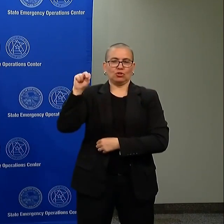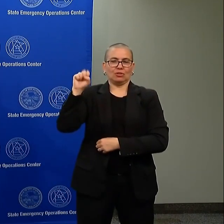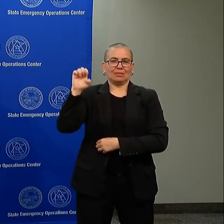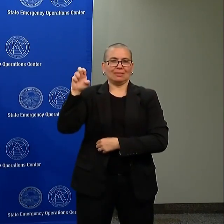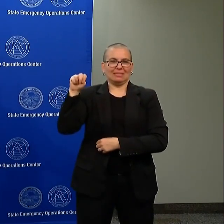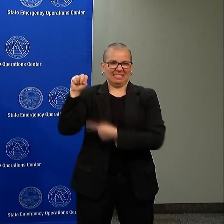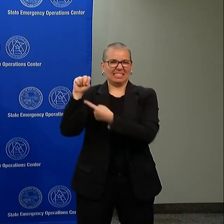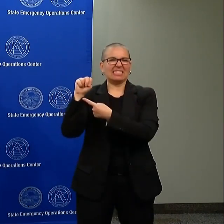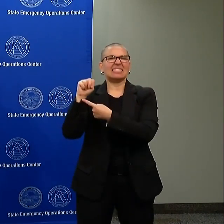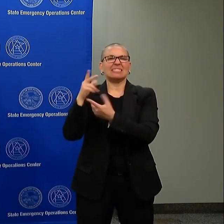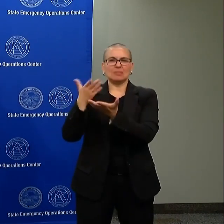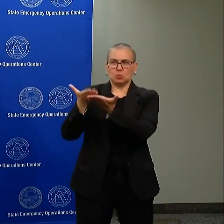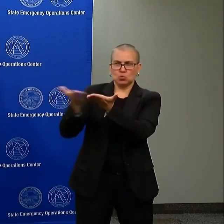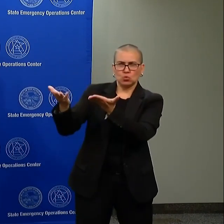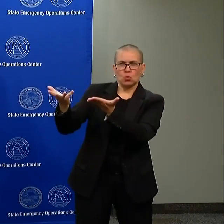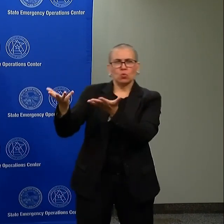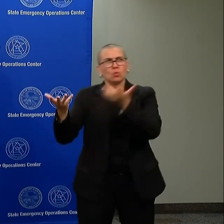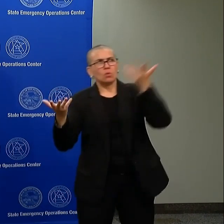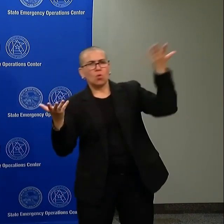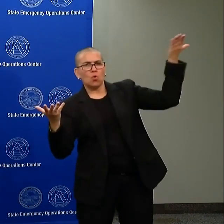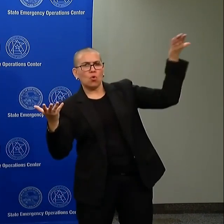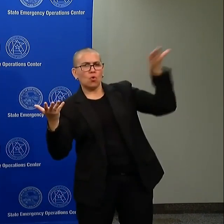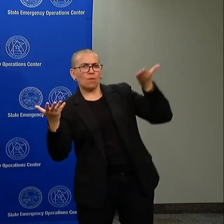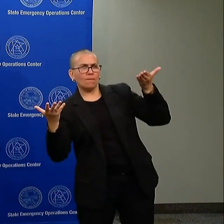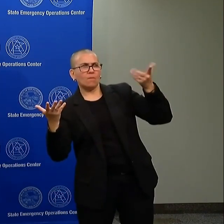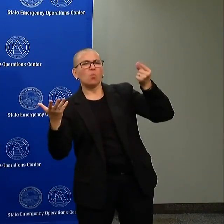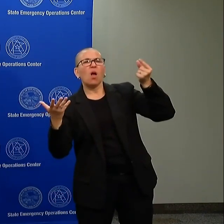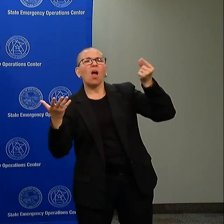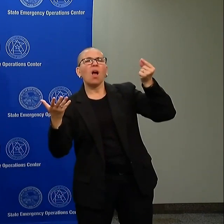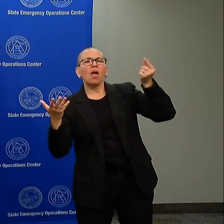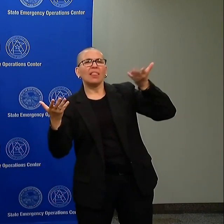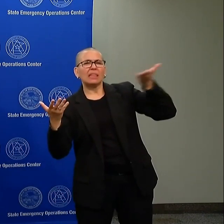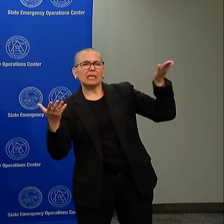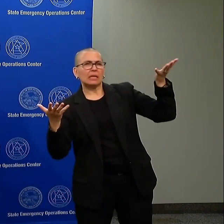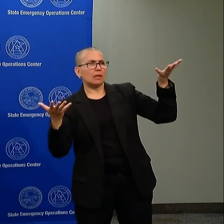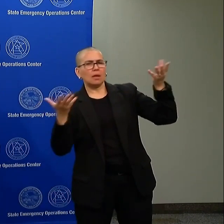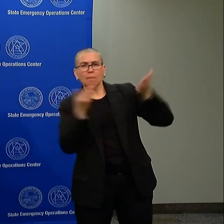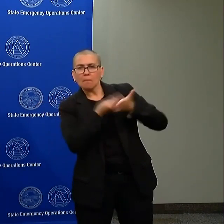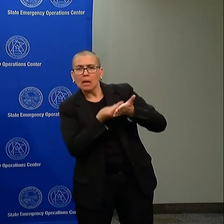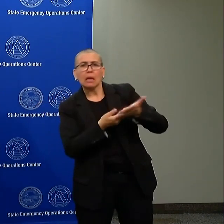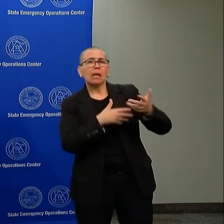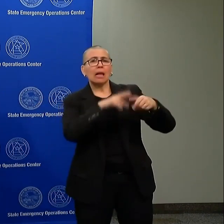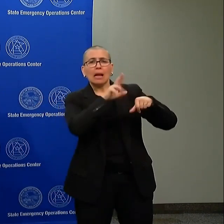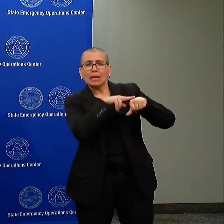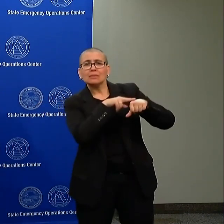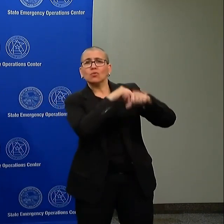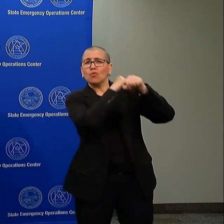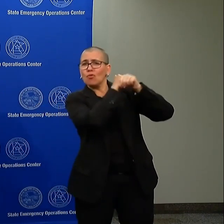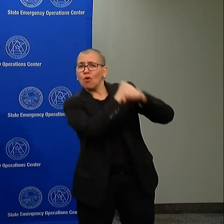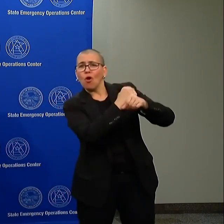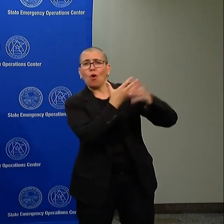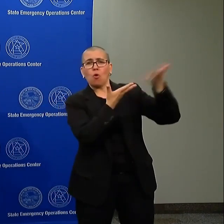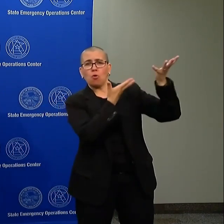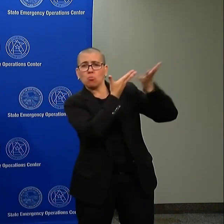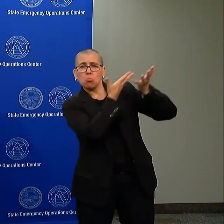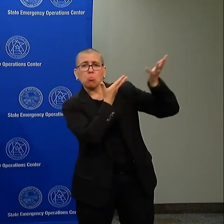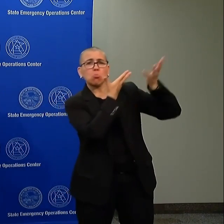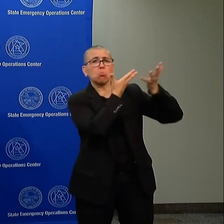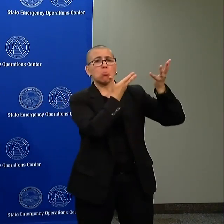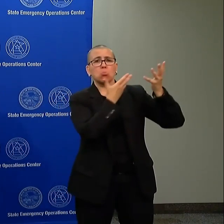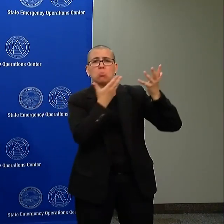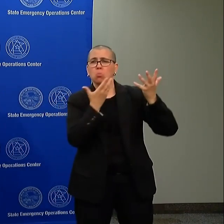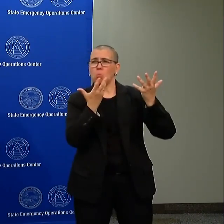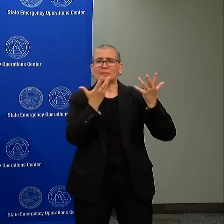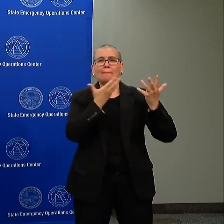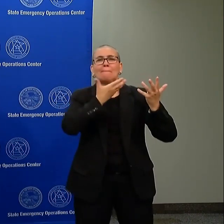provide us in material resources. There is a mechanism with the National Guard, which we are relying on, which is quicker and better